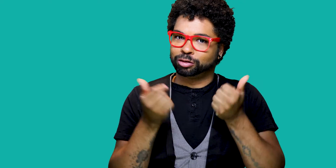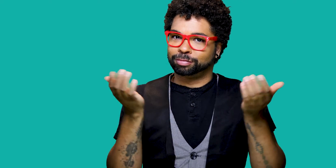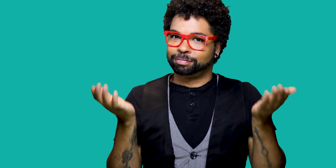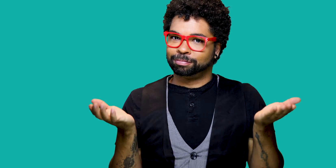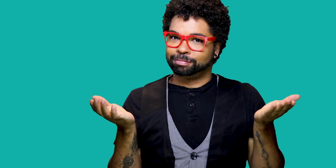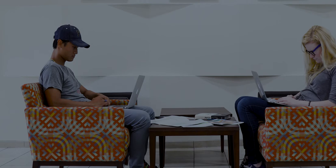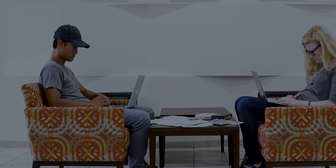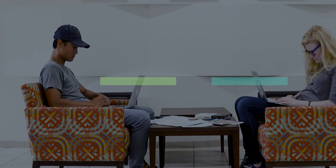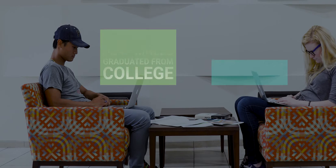or Deaf women?